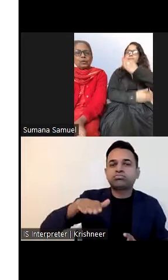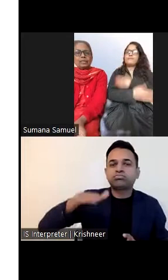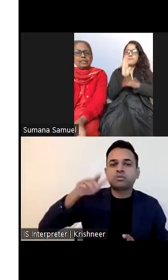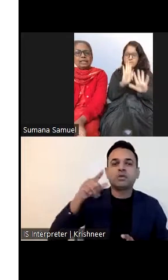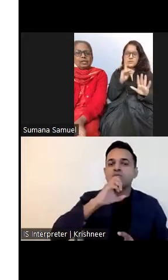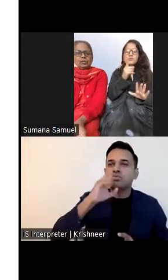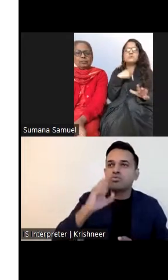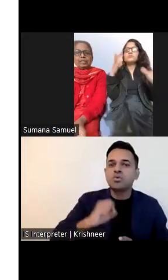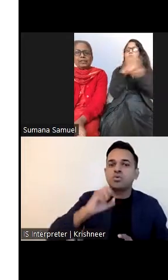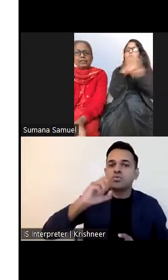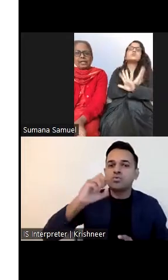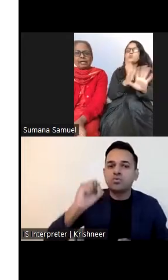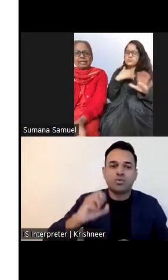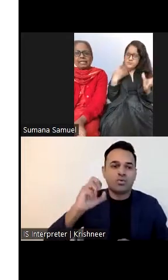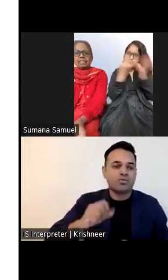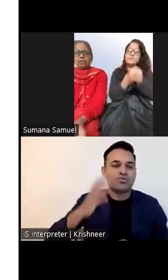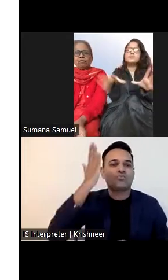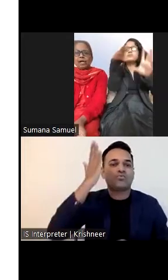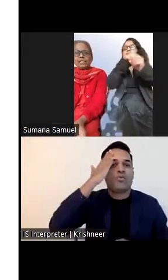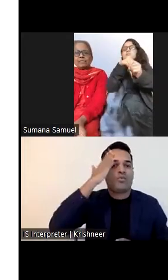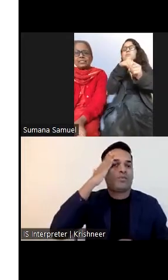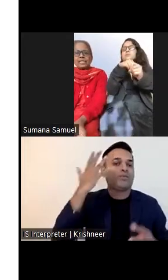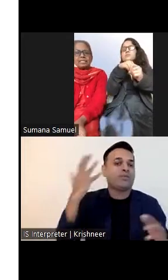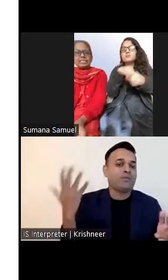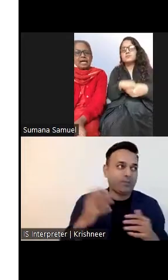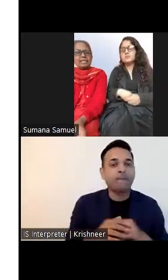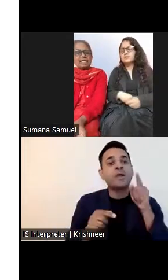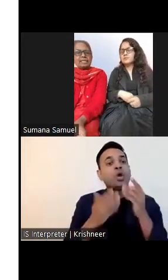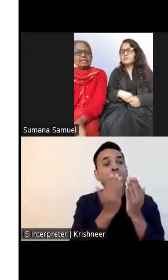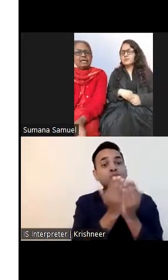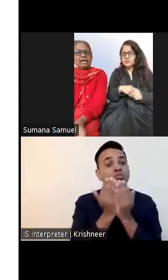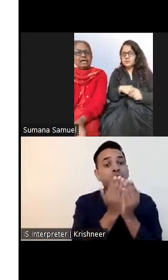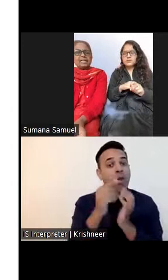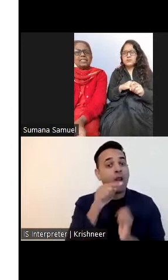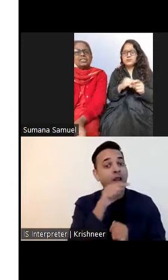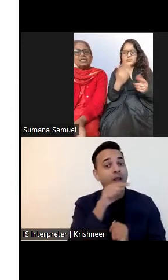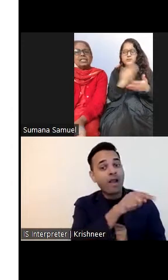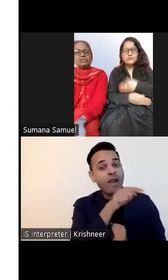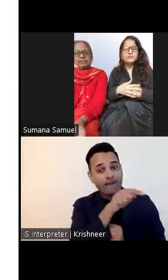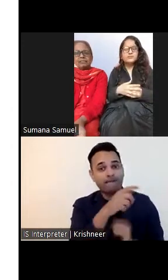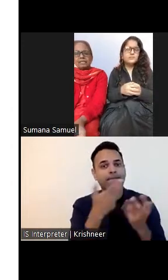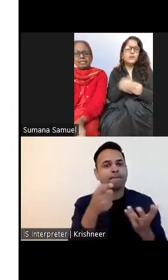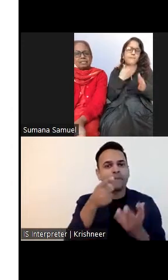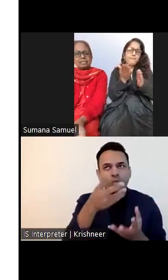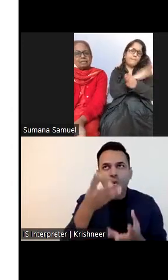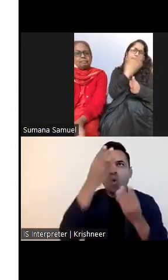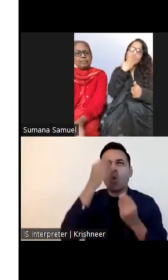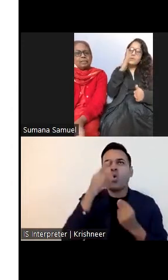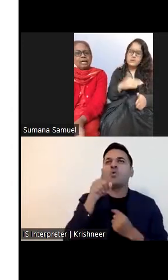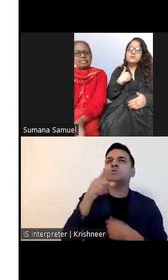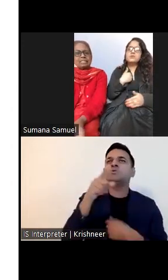get older, you begin to recognize what your strengths and talents and additionally your weaknesses.